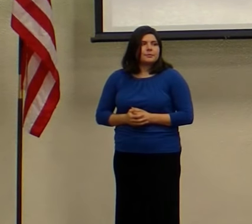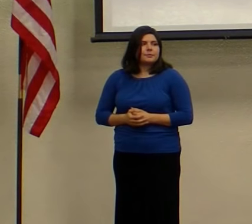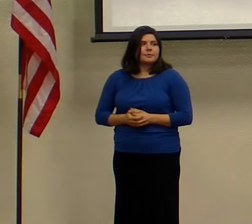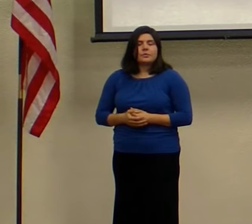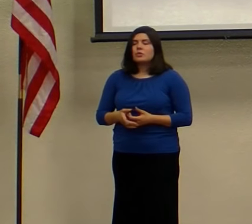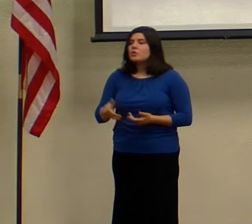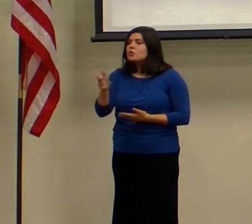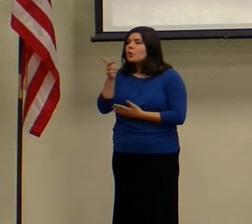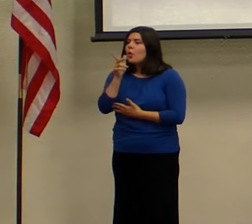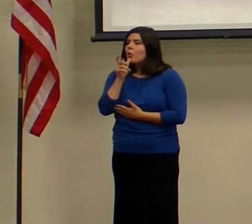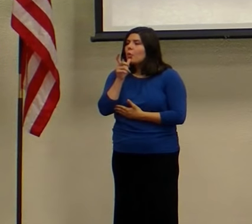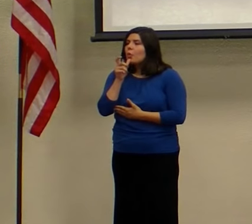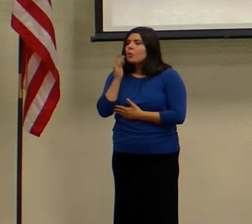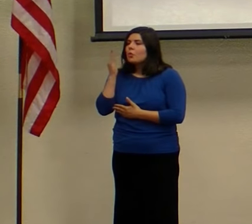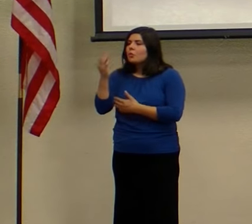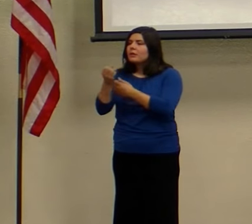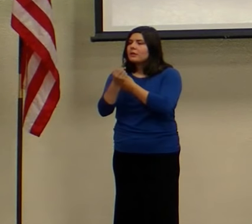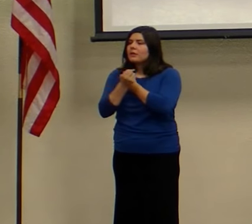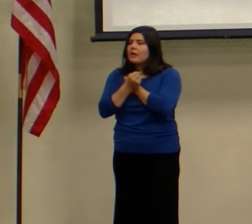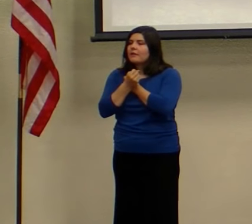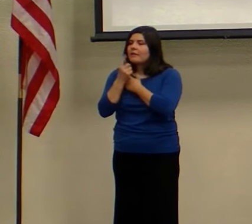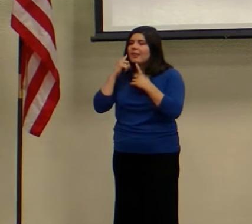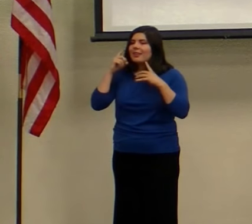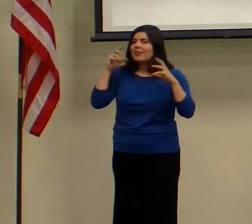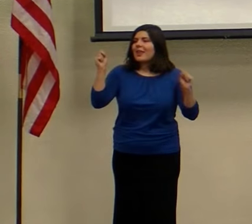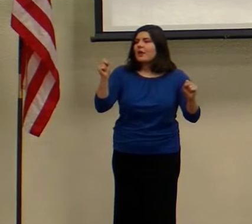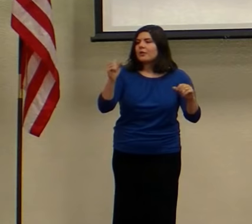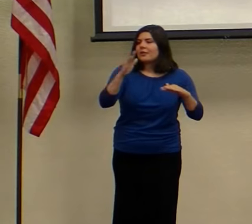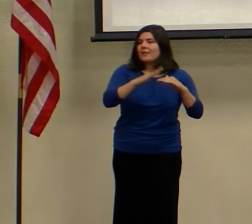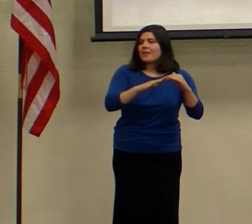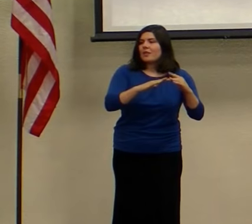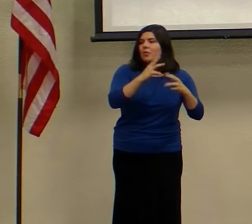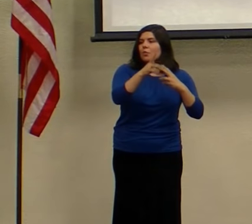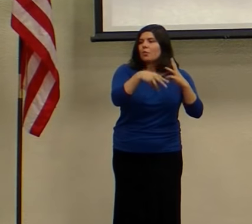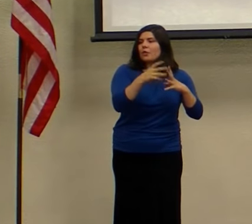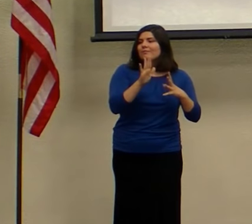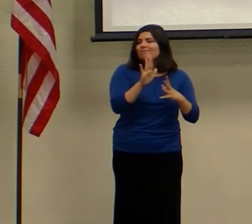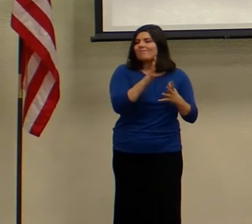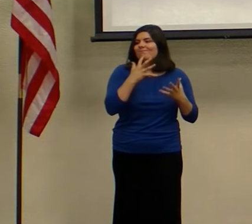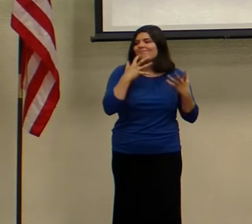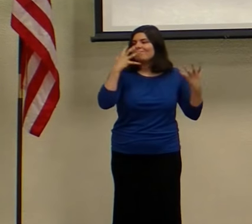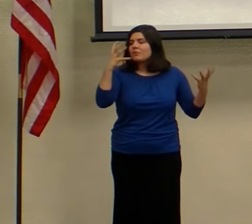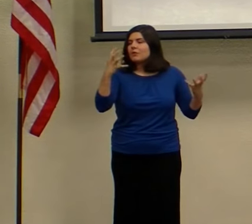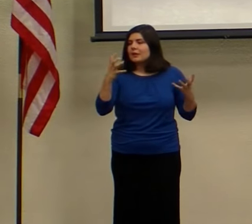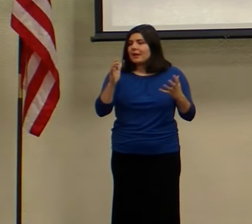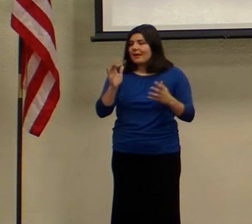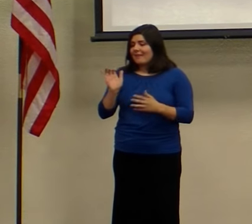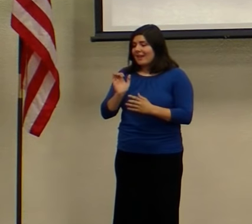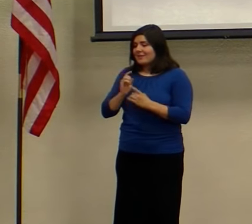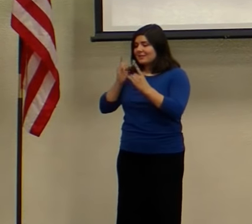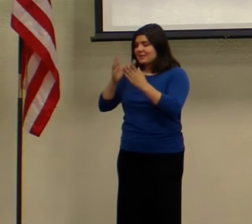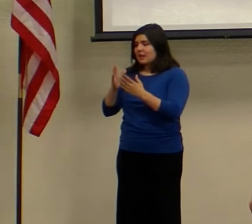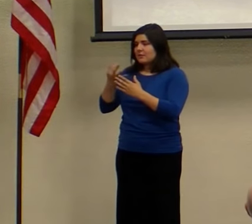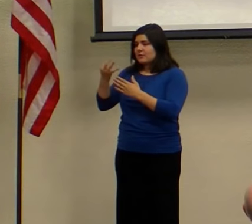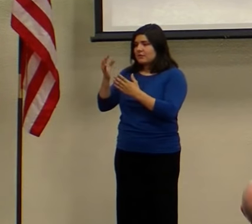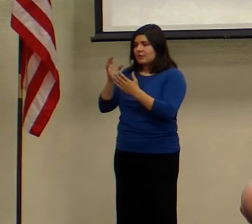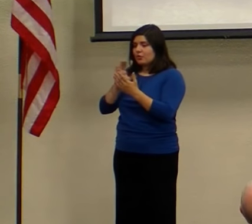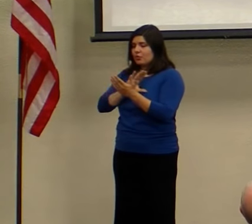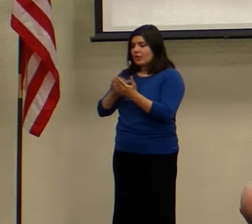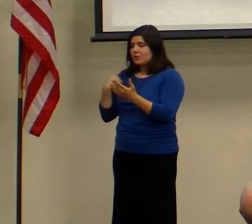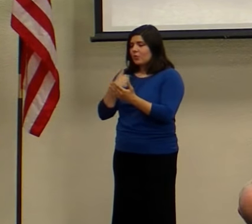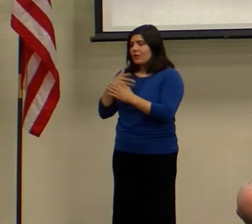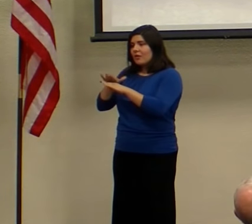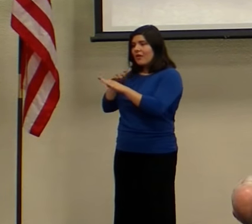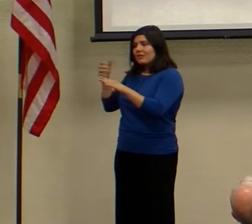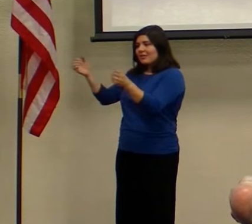So who will love louder than the cries of the world? As disciples of Christ, we are called to love like Christ. And